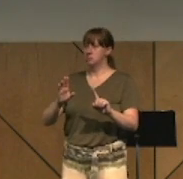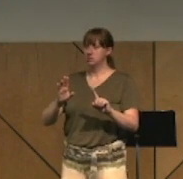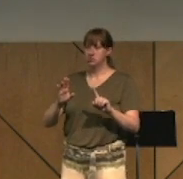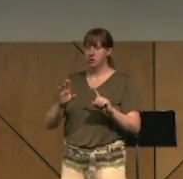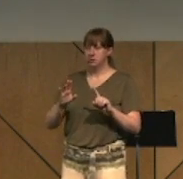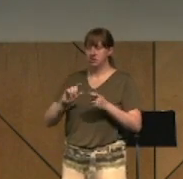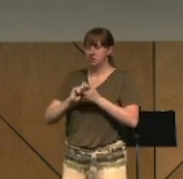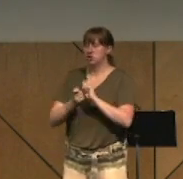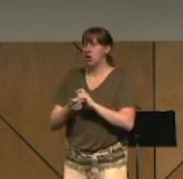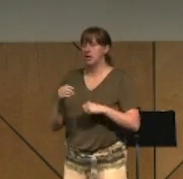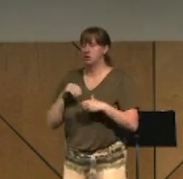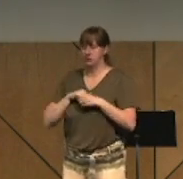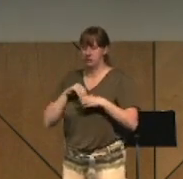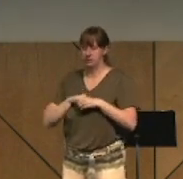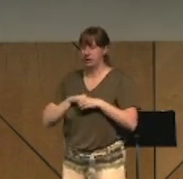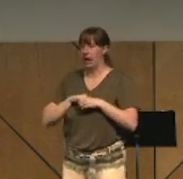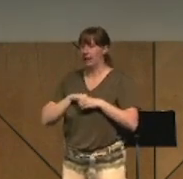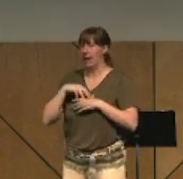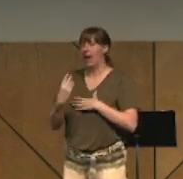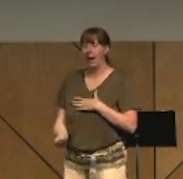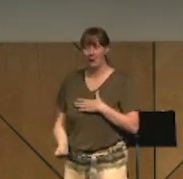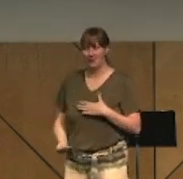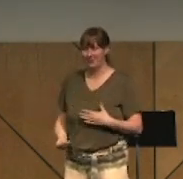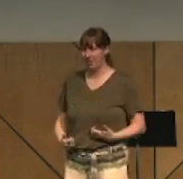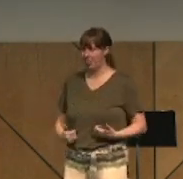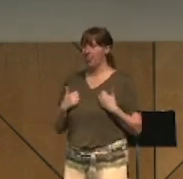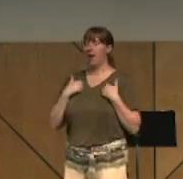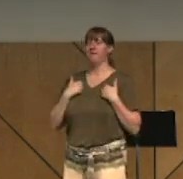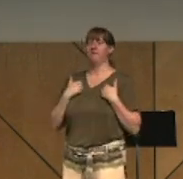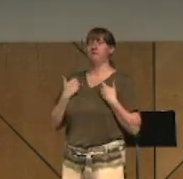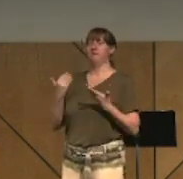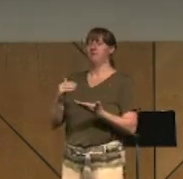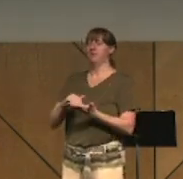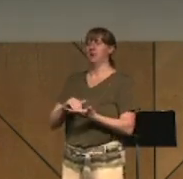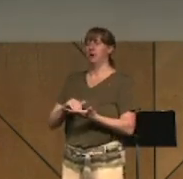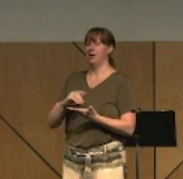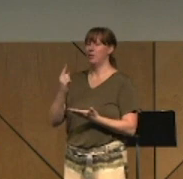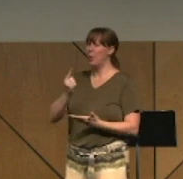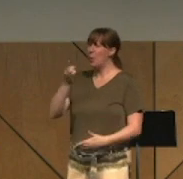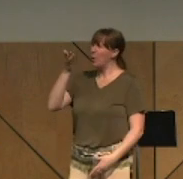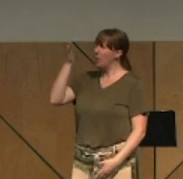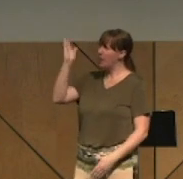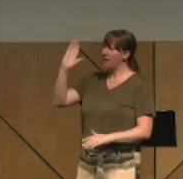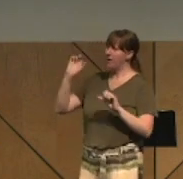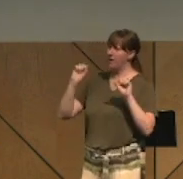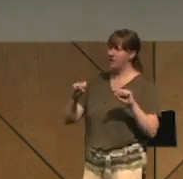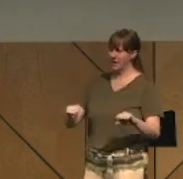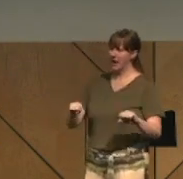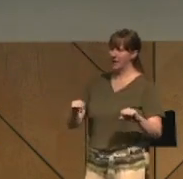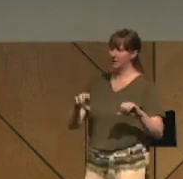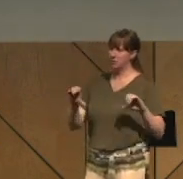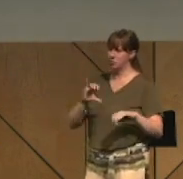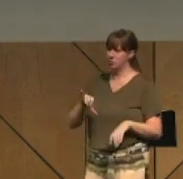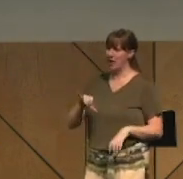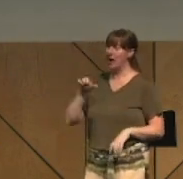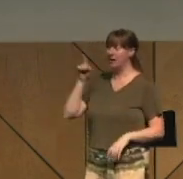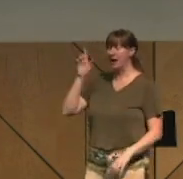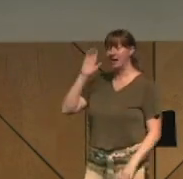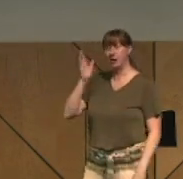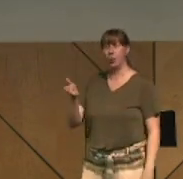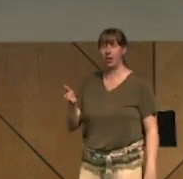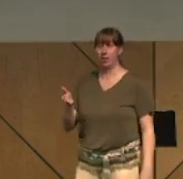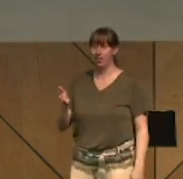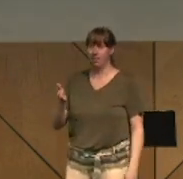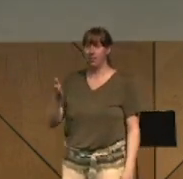out. It's something that only God can do, but hear me, God will do it. He loves